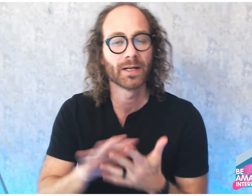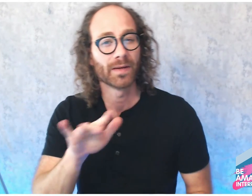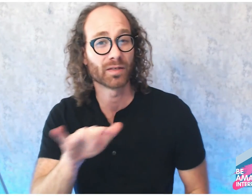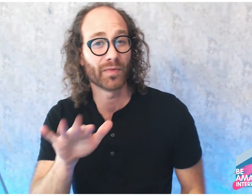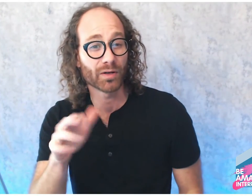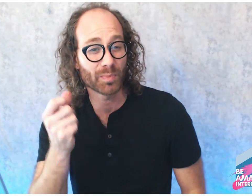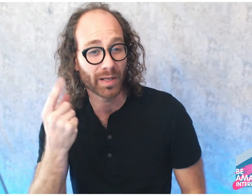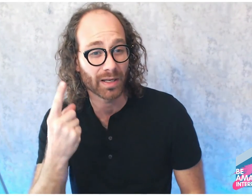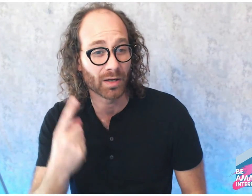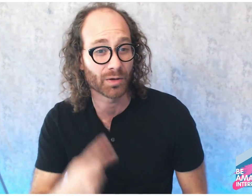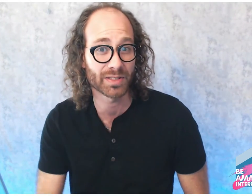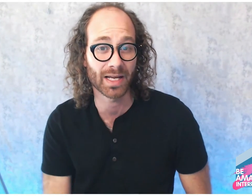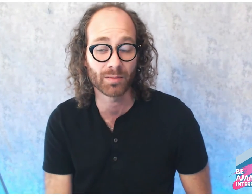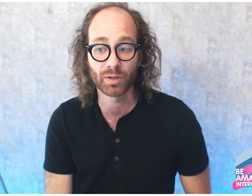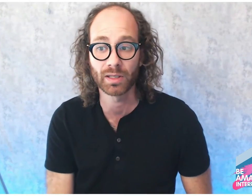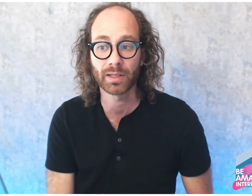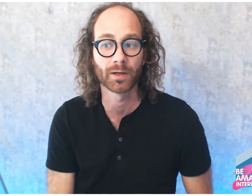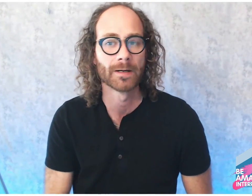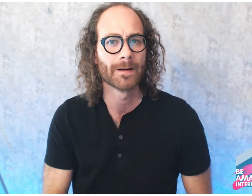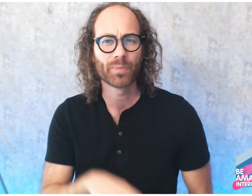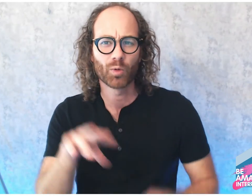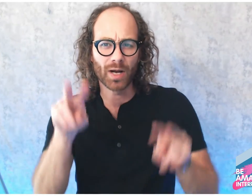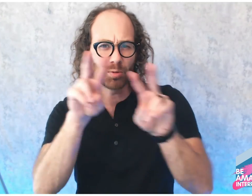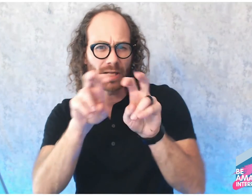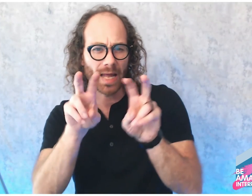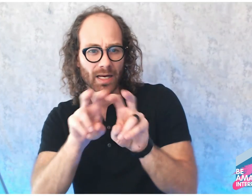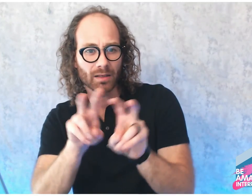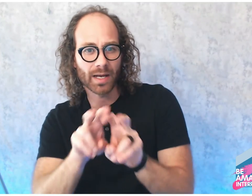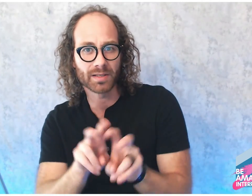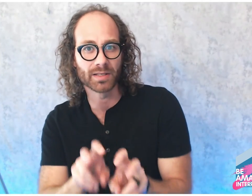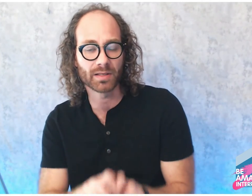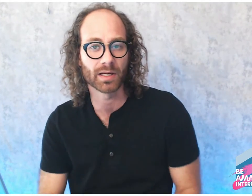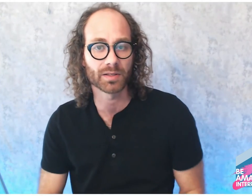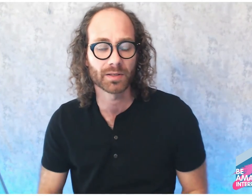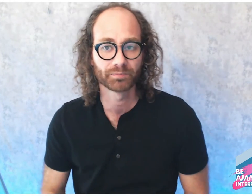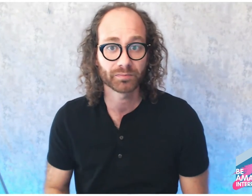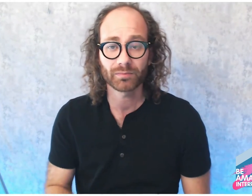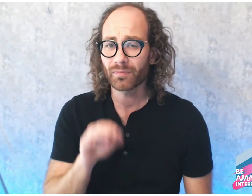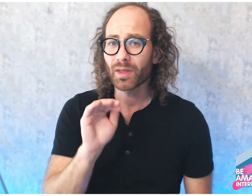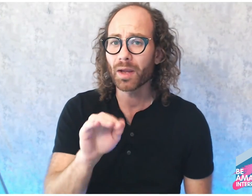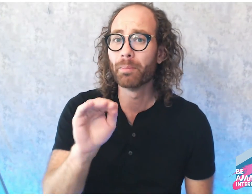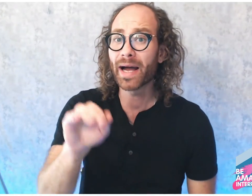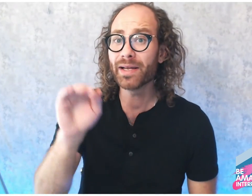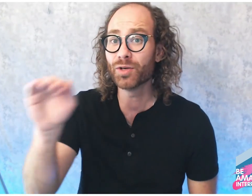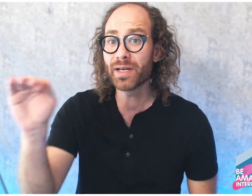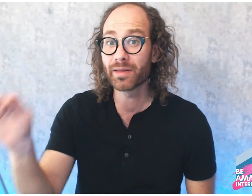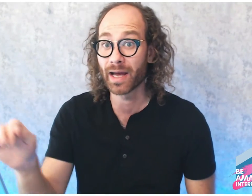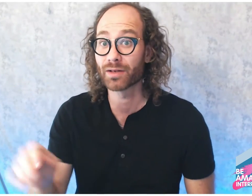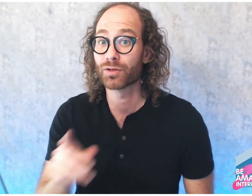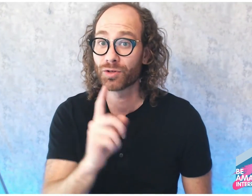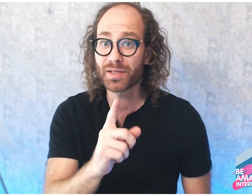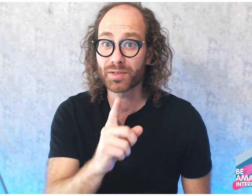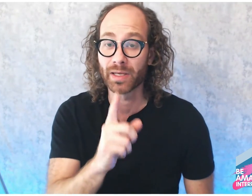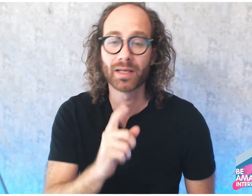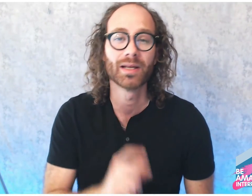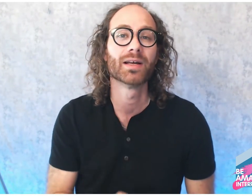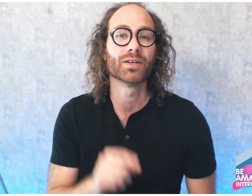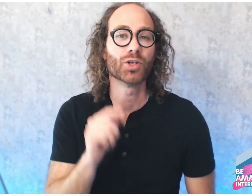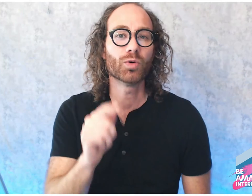Is fingerspelling understandable and clear? We're able to analyze these things. By doing that, trust me, you will have